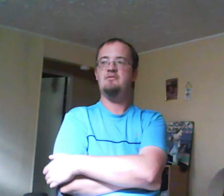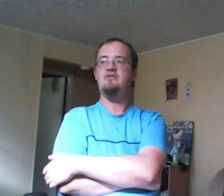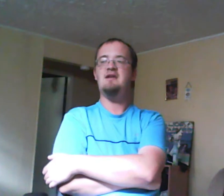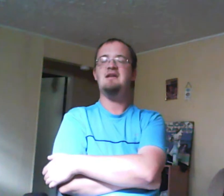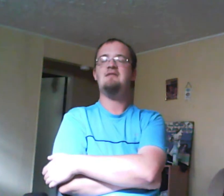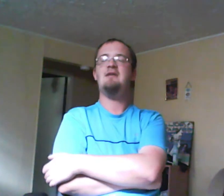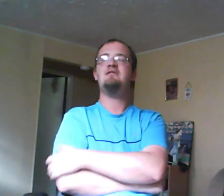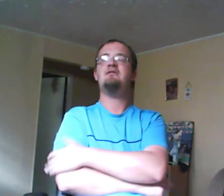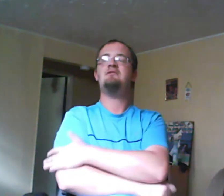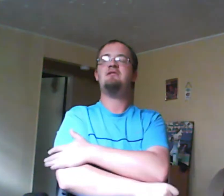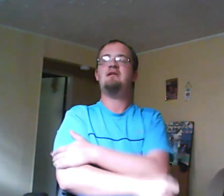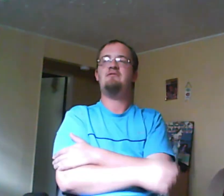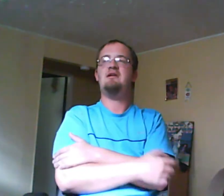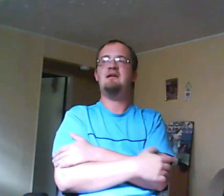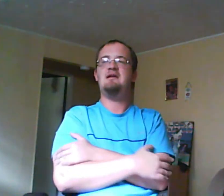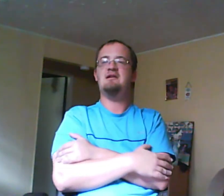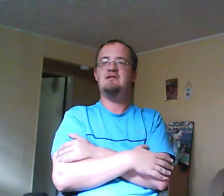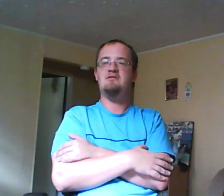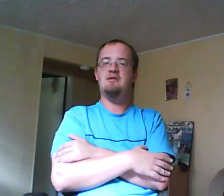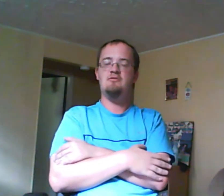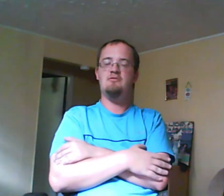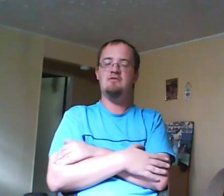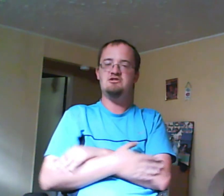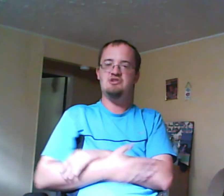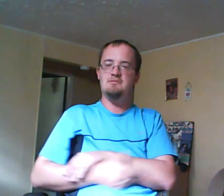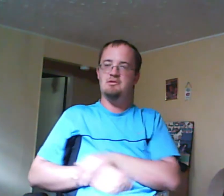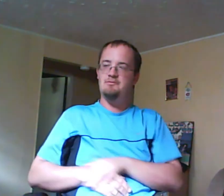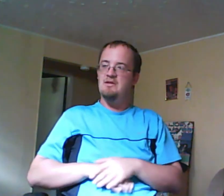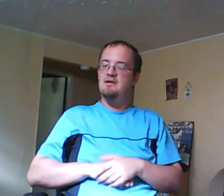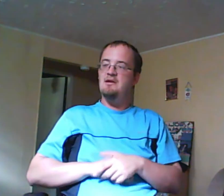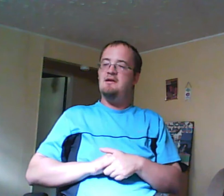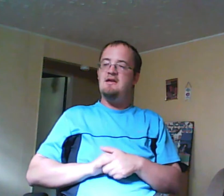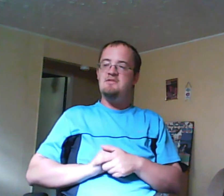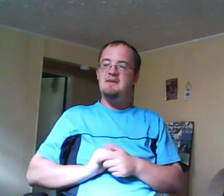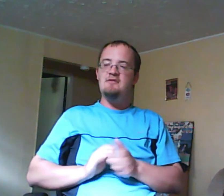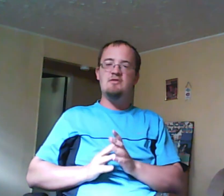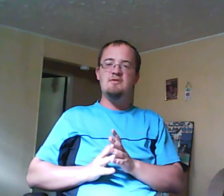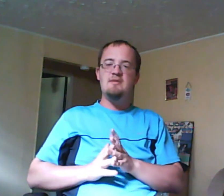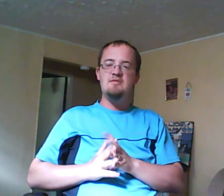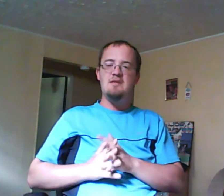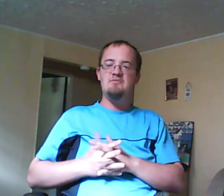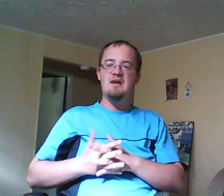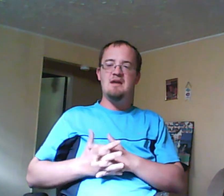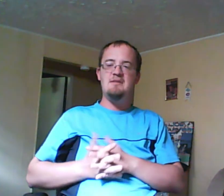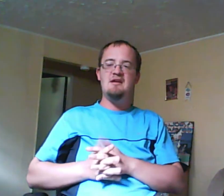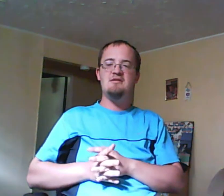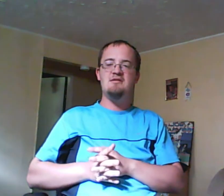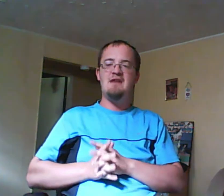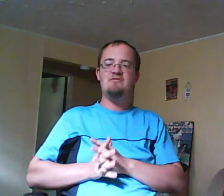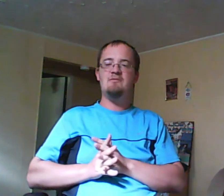Frankie. And so decided to let Frankie in on this relationship. Esme, of course, was upset with Maya because after...